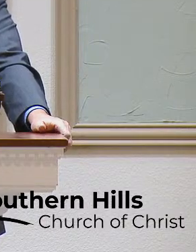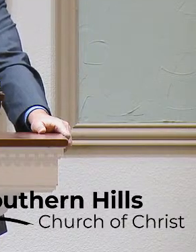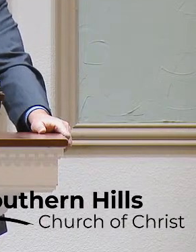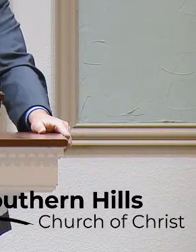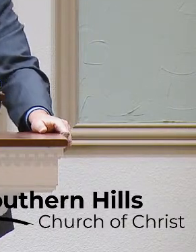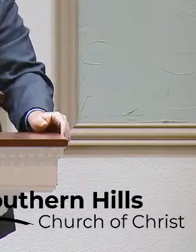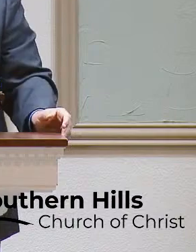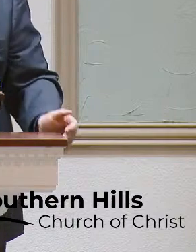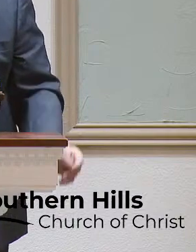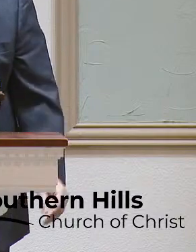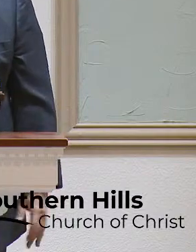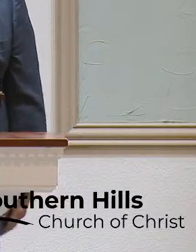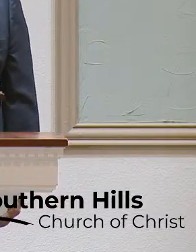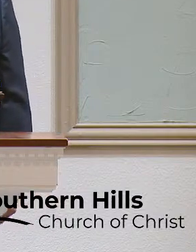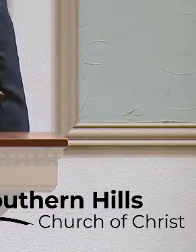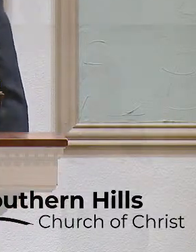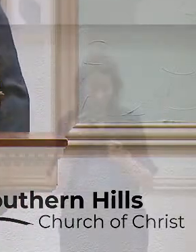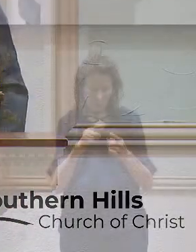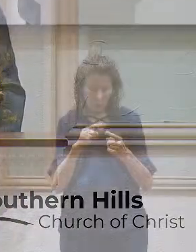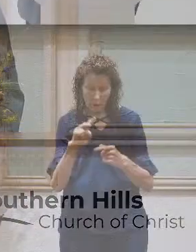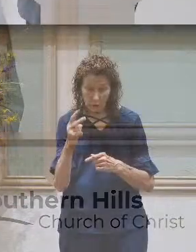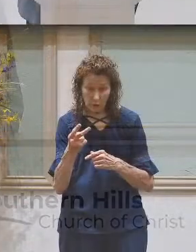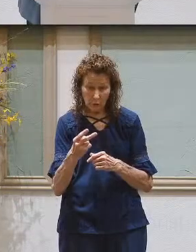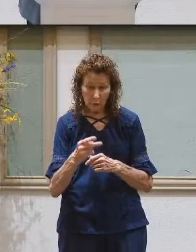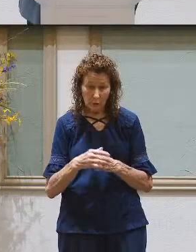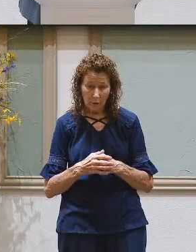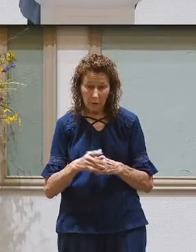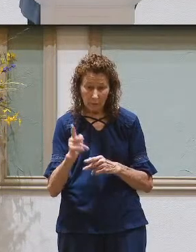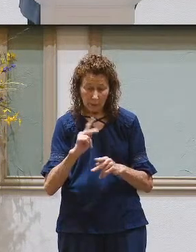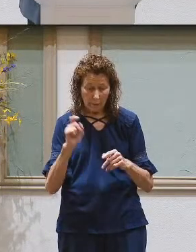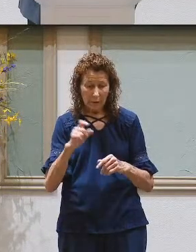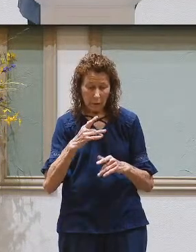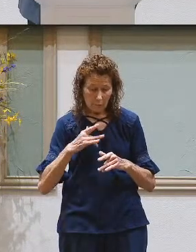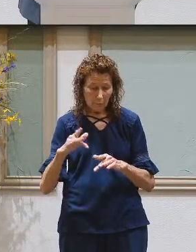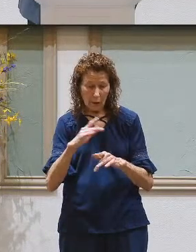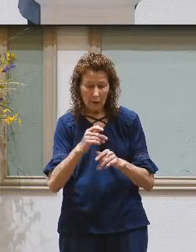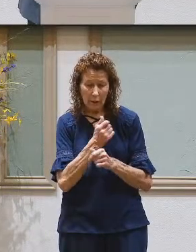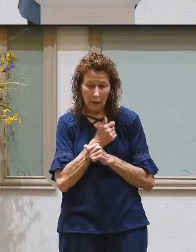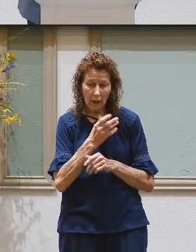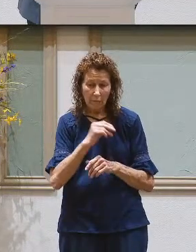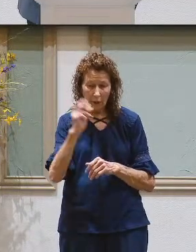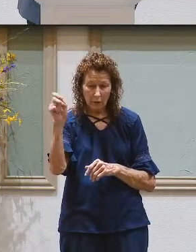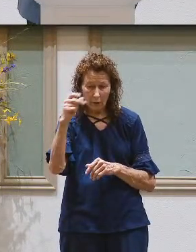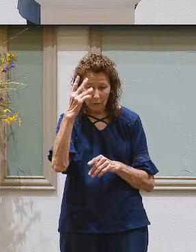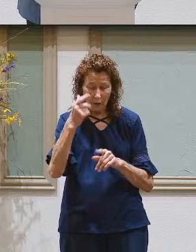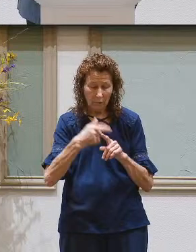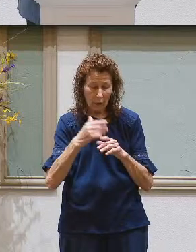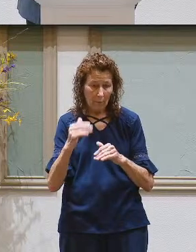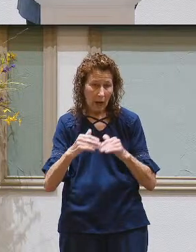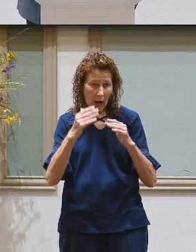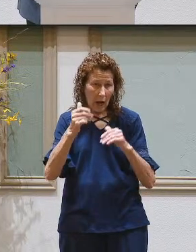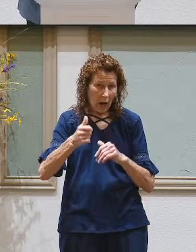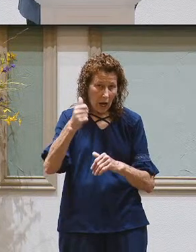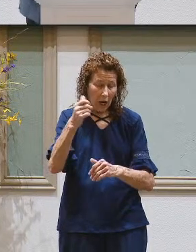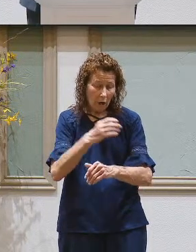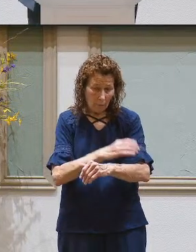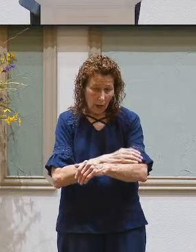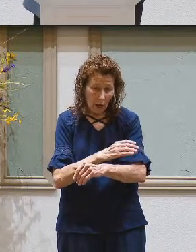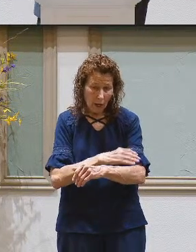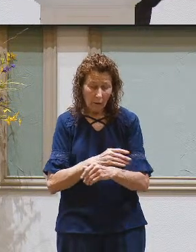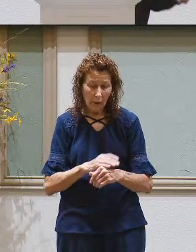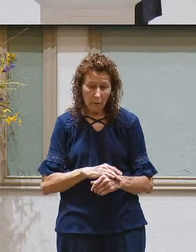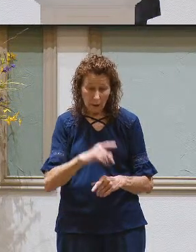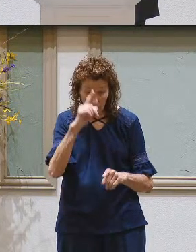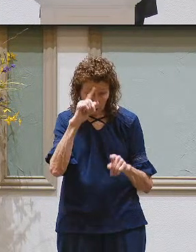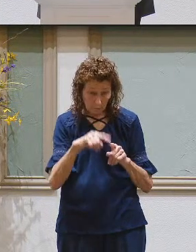Well point number two like the brothers of Joseph people need mercy love and grace from a higher power. The brothers